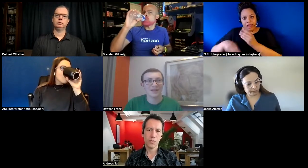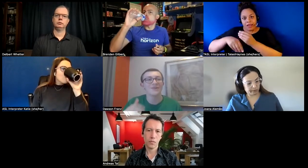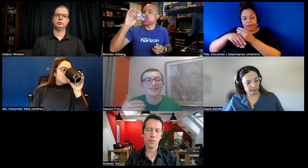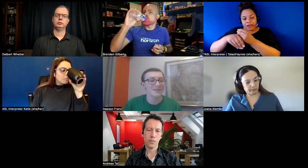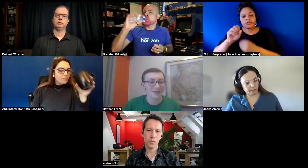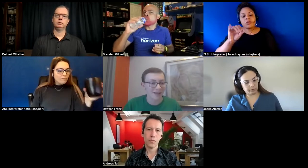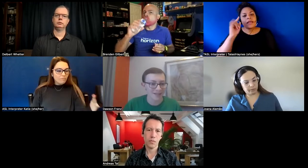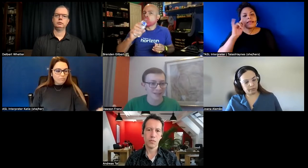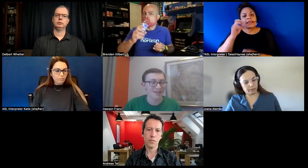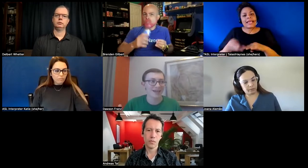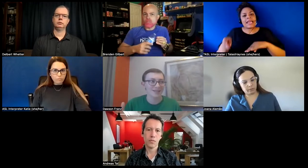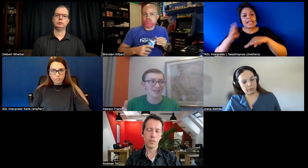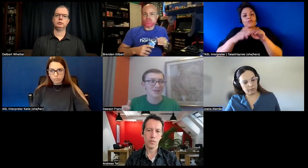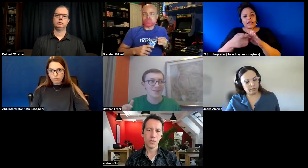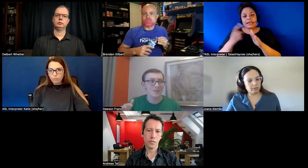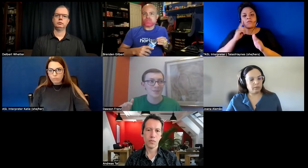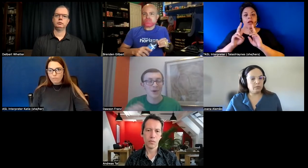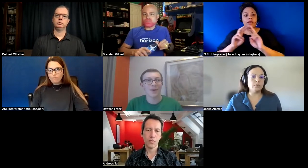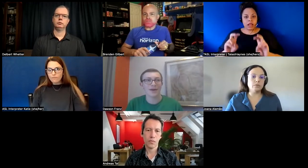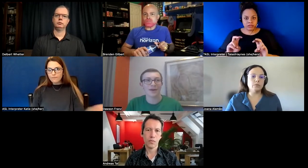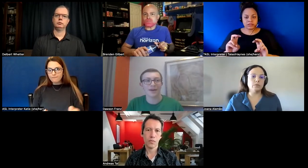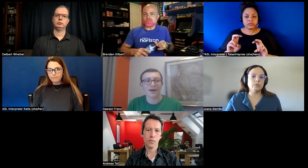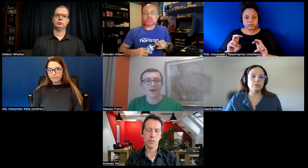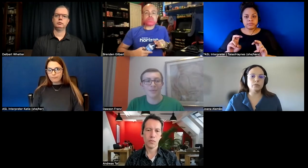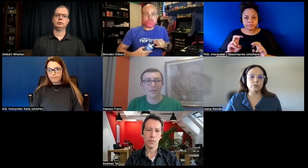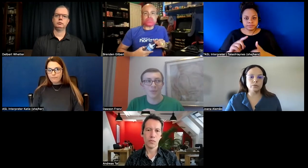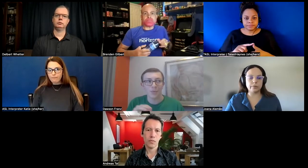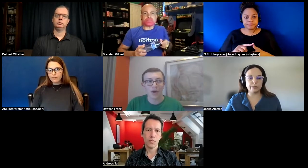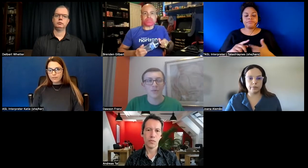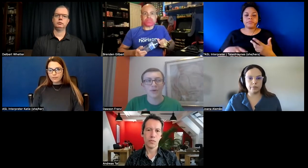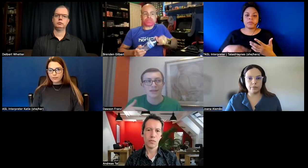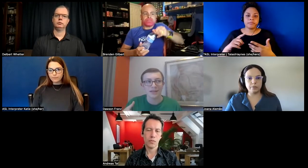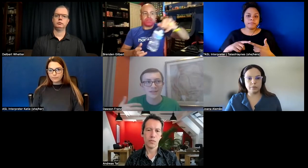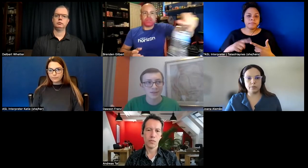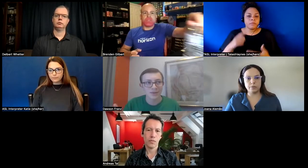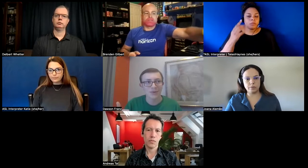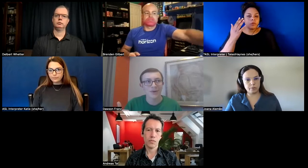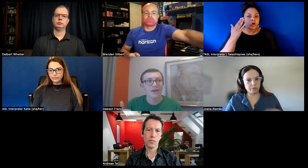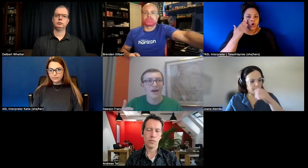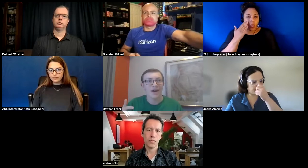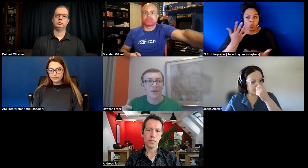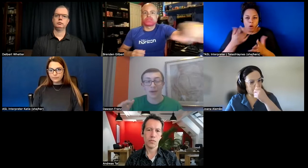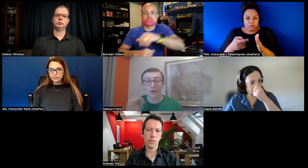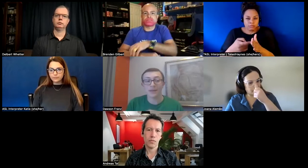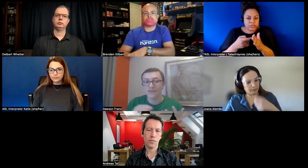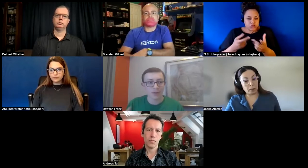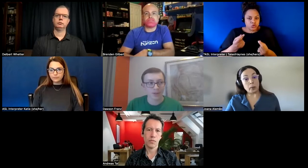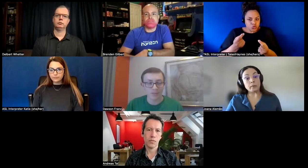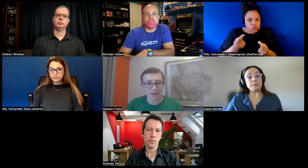increased need of analysis and knowing um what we need to do um and like what the default should be